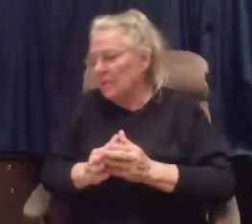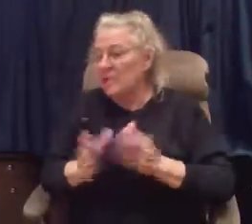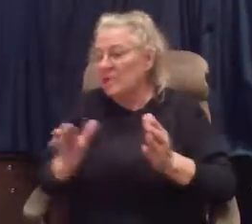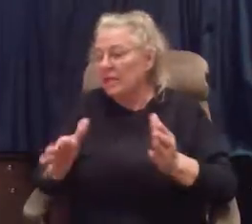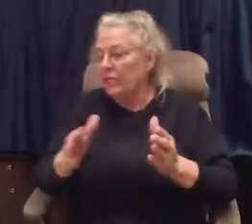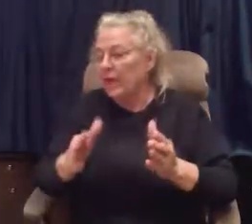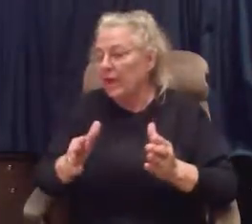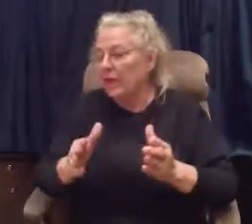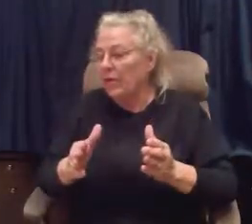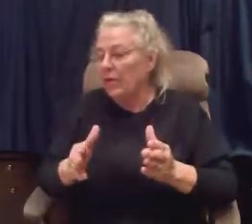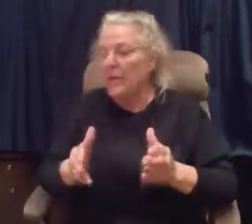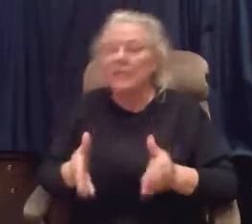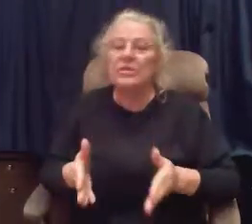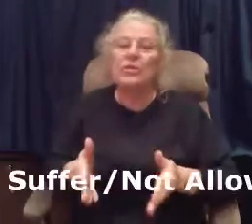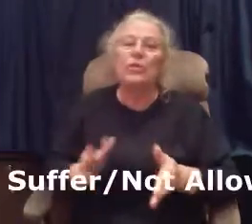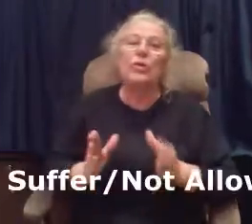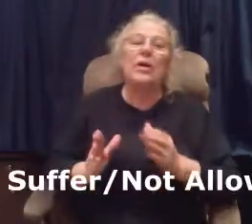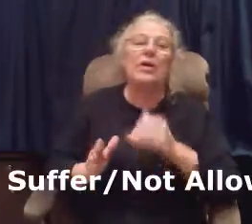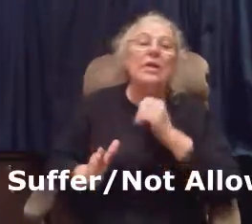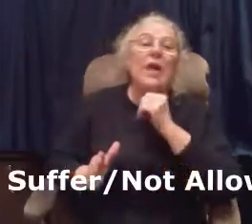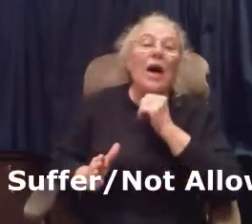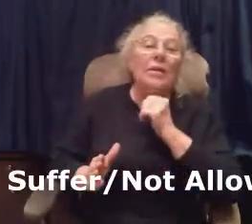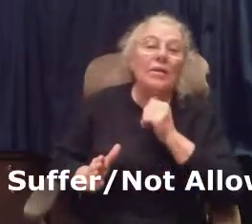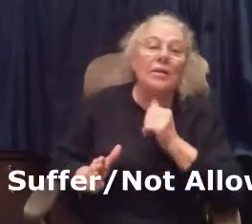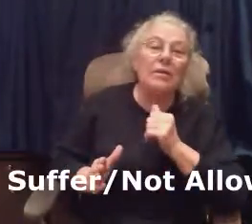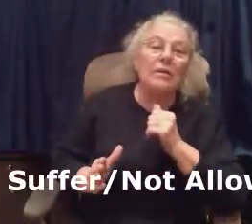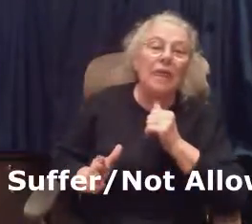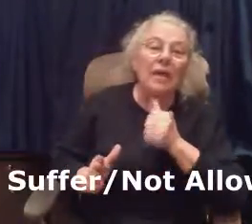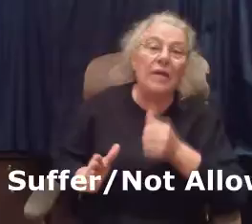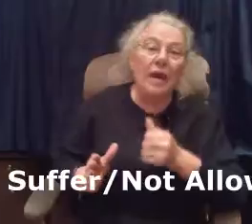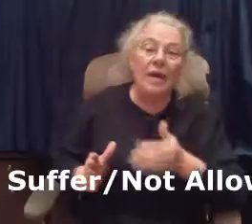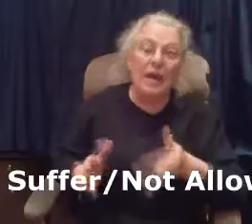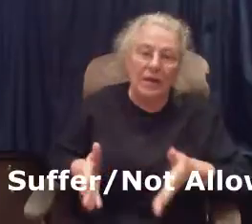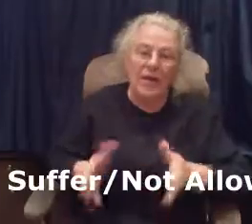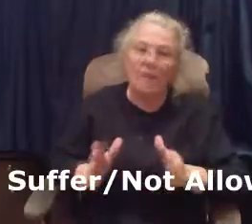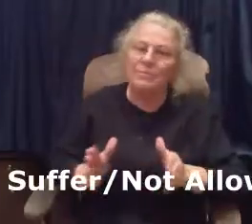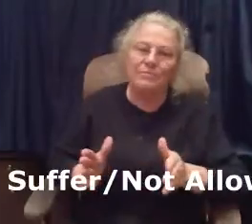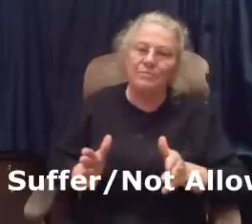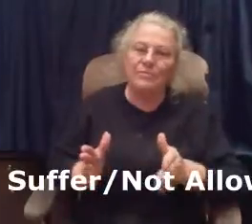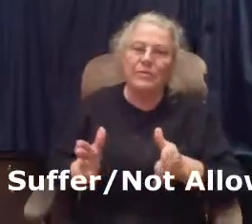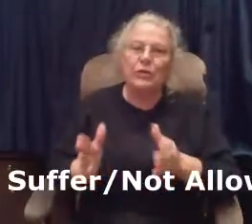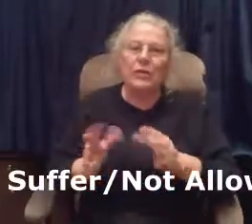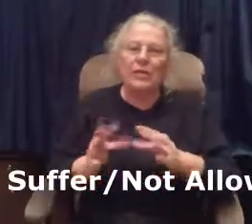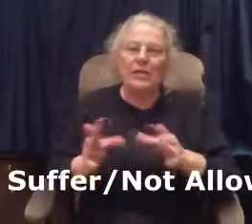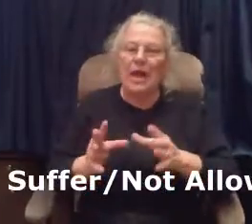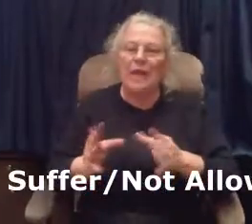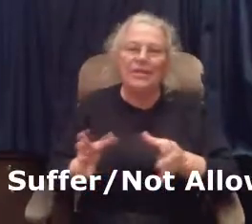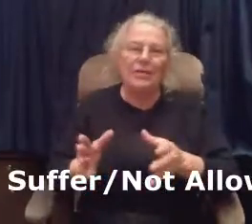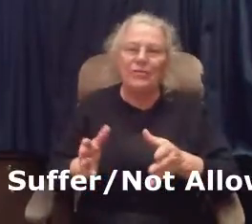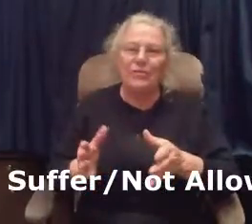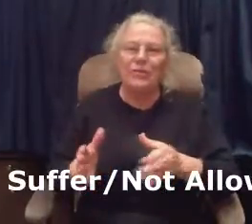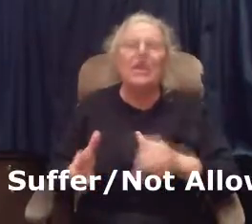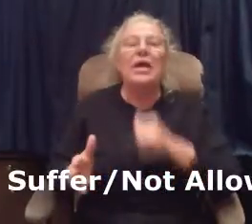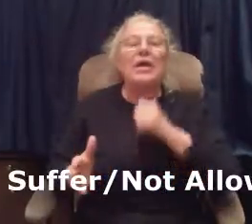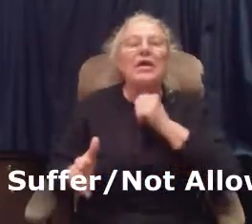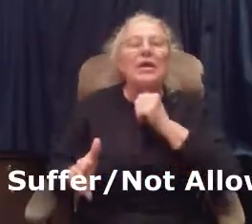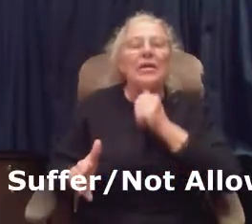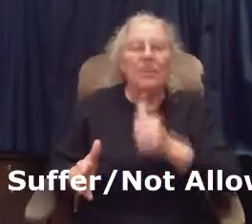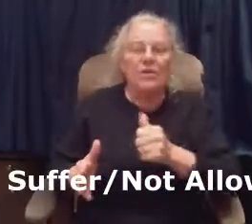Suffer here is to not let and I do it in the ASL version. In the